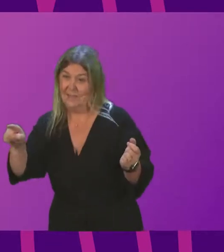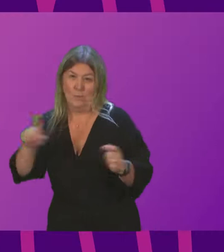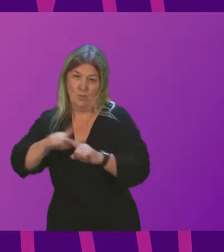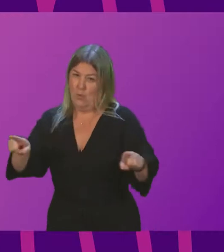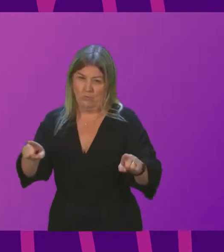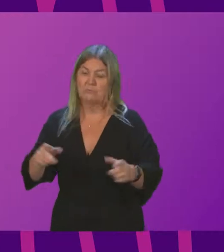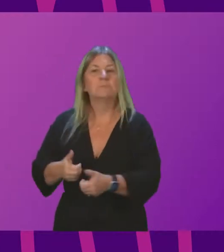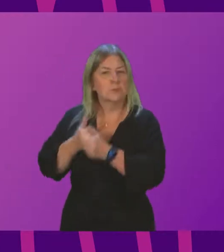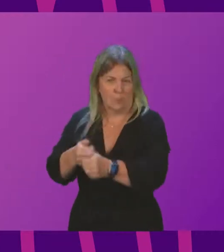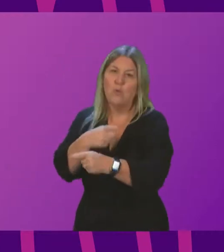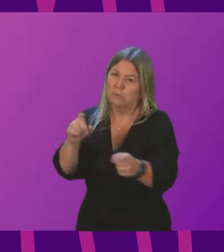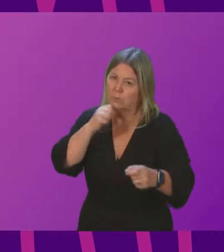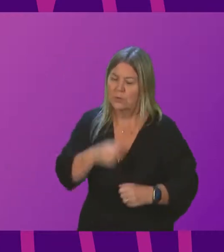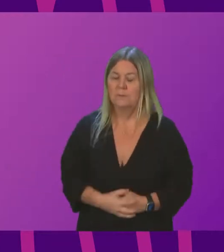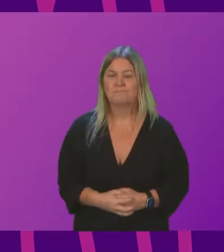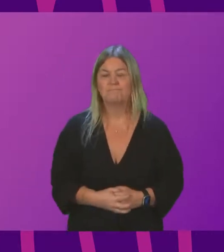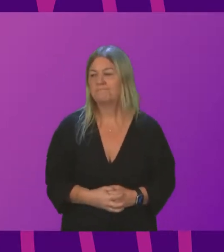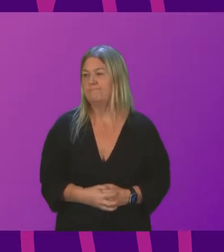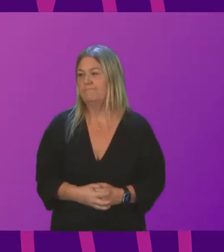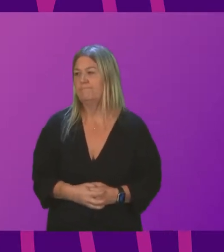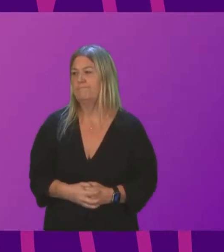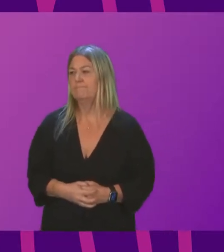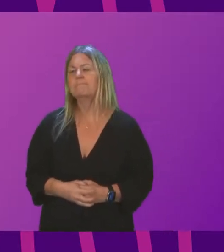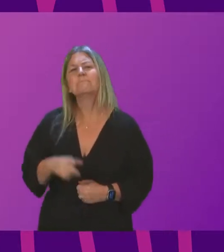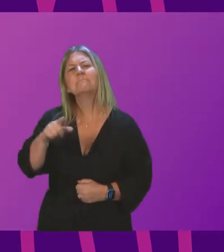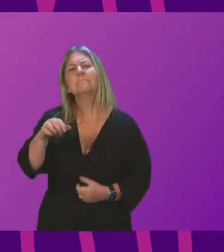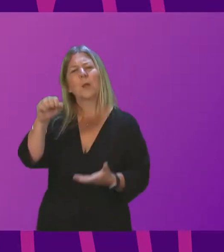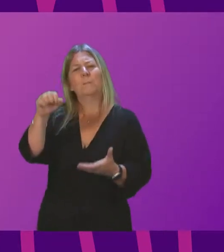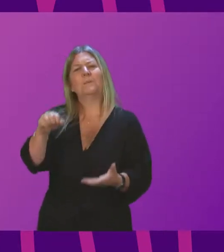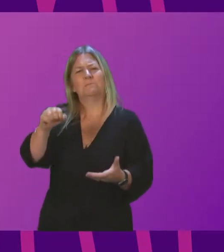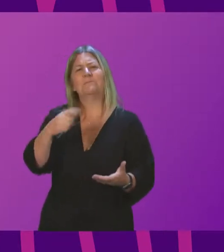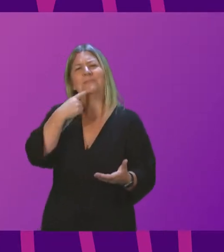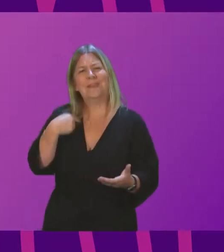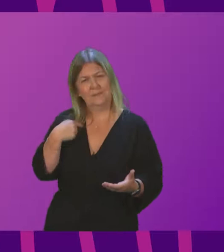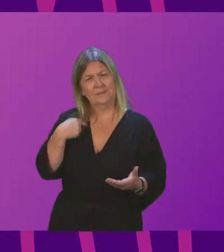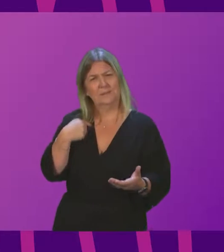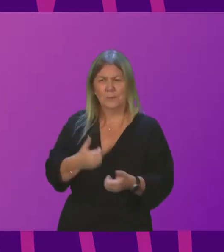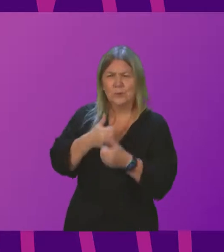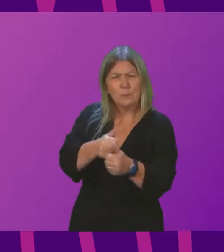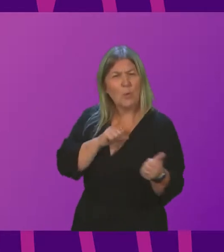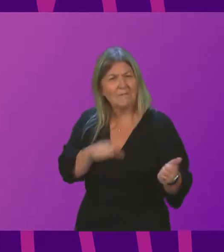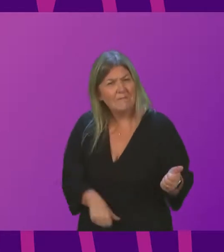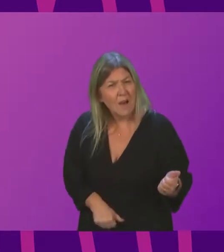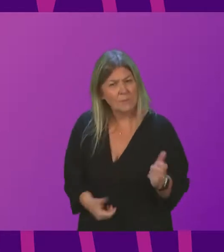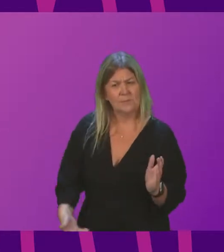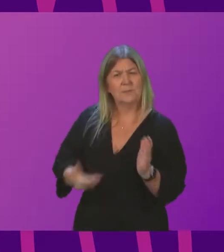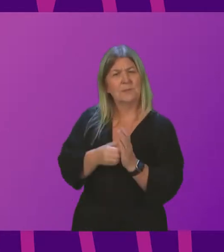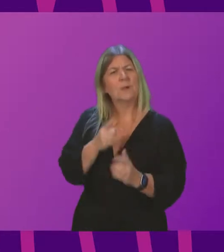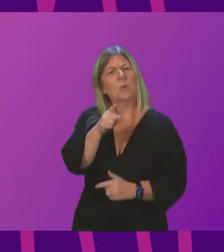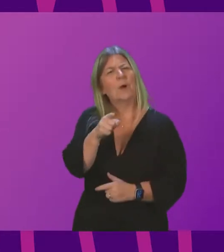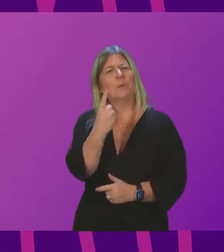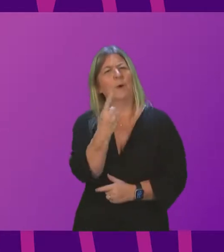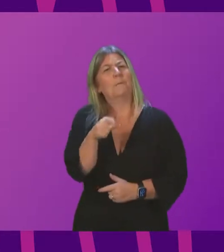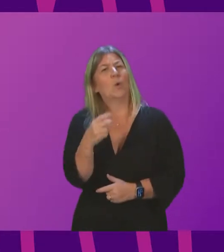The Siding Officer Rishi Sunak's budget yesterday delivers for Scottish farmers and crofters providing an additional £1.9 billion